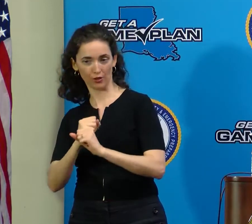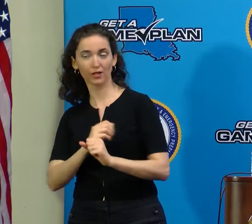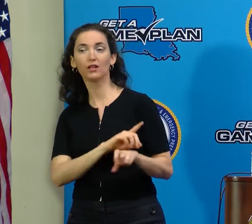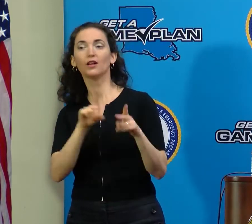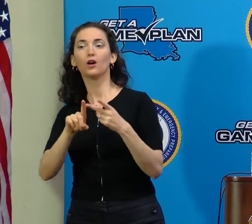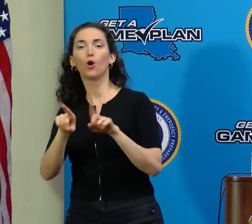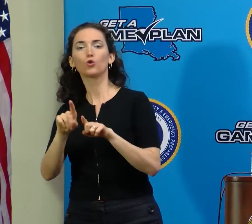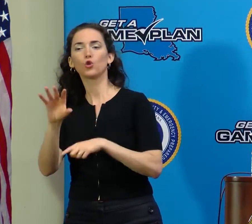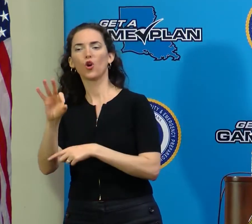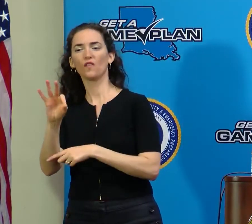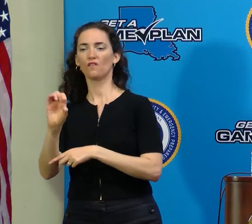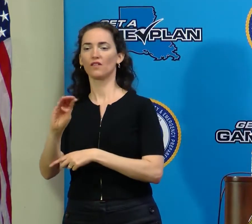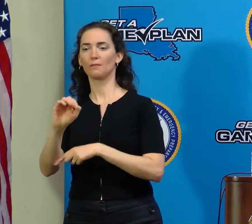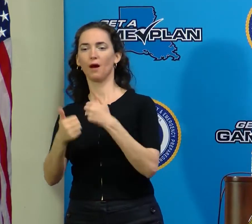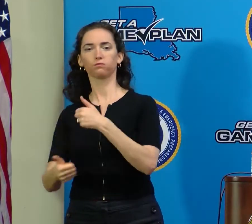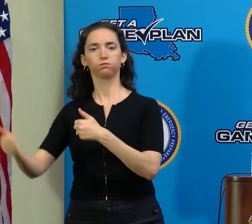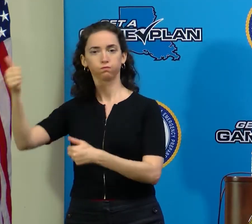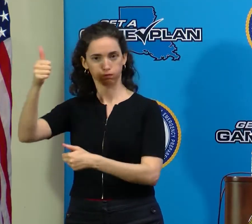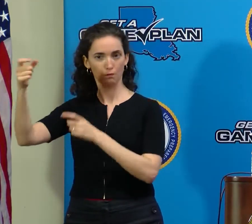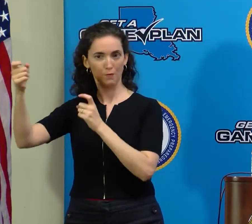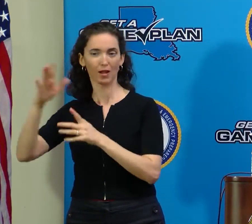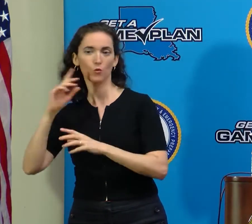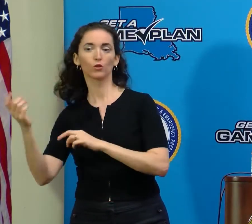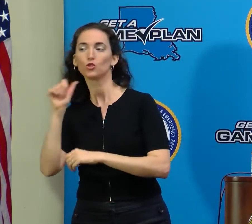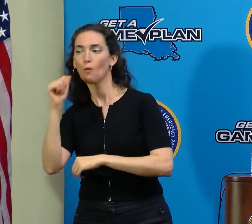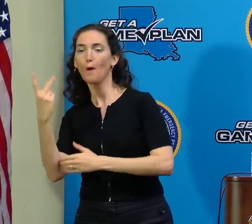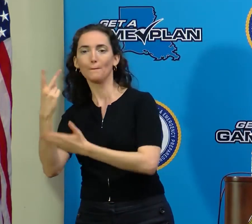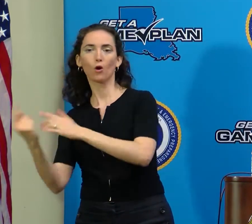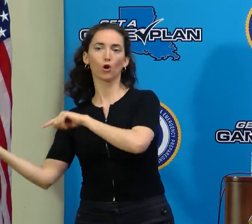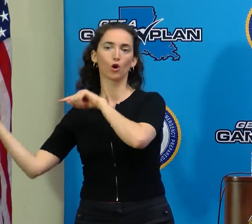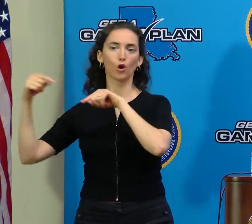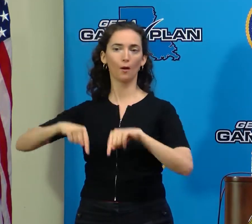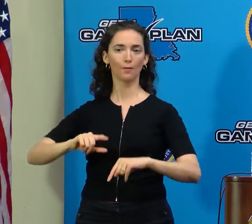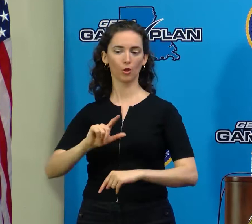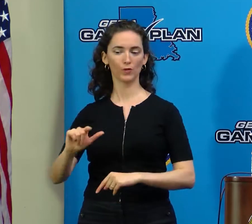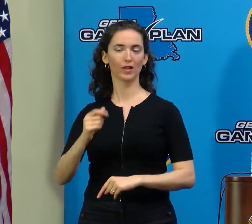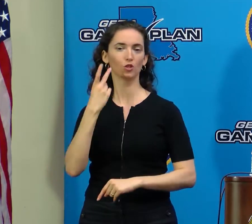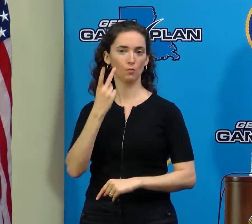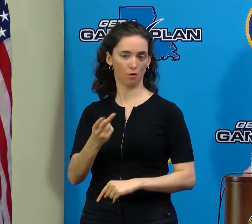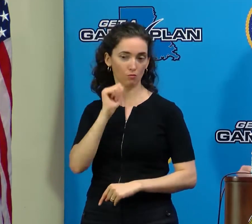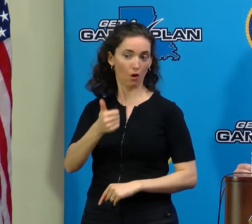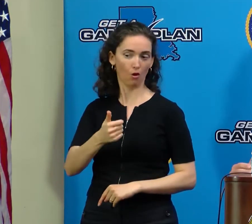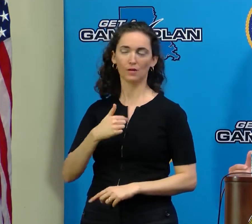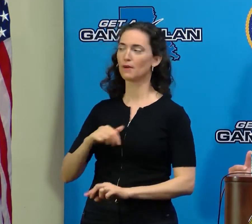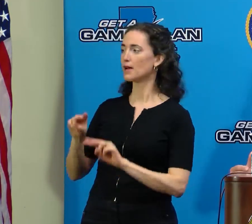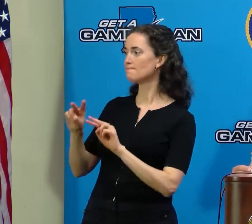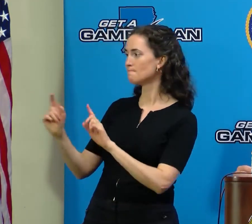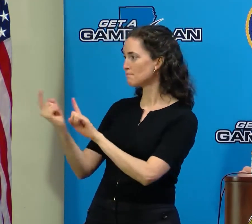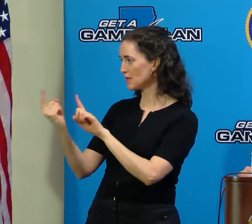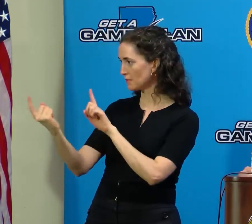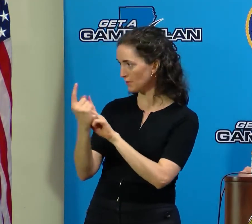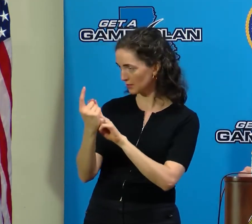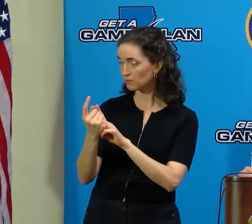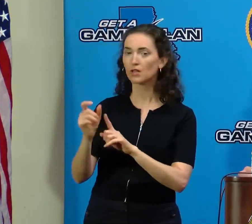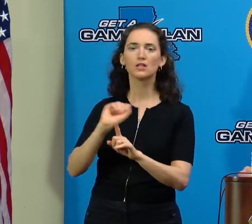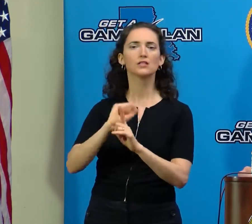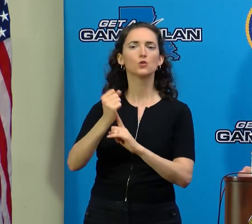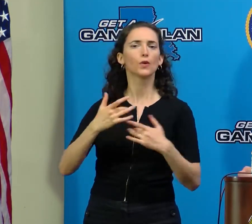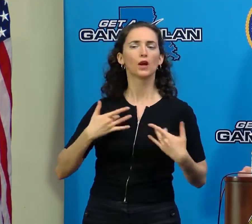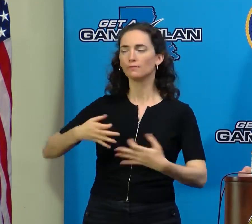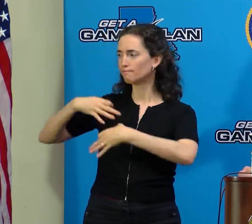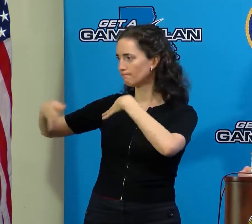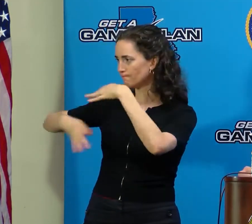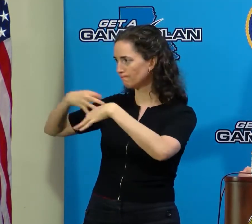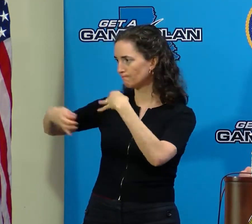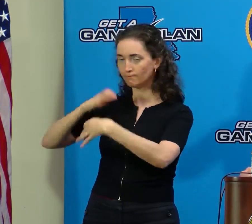tomorrow. I look forward to meeting with them to further explain to them what the situation is